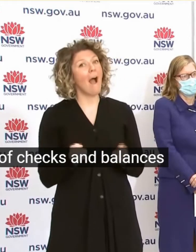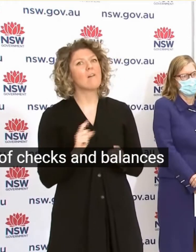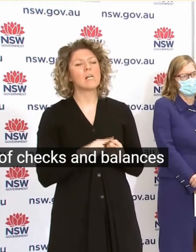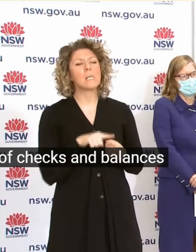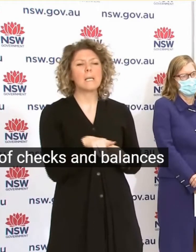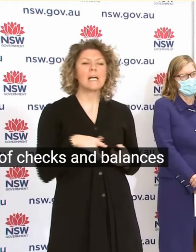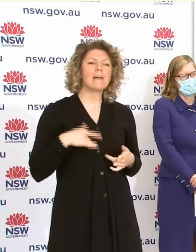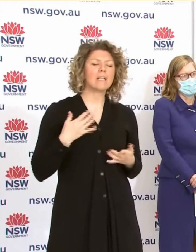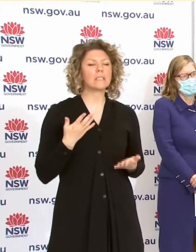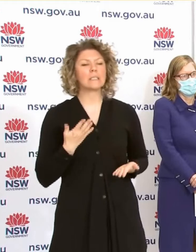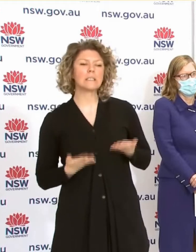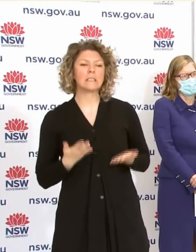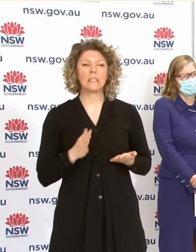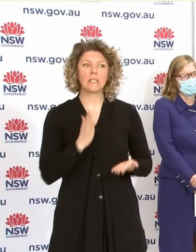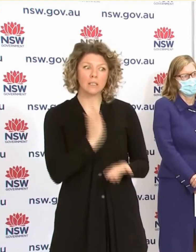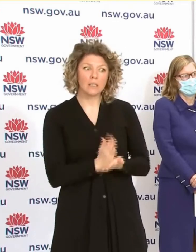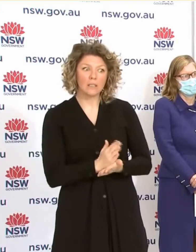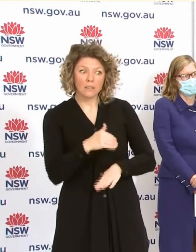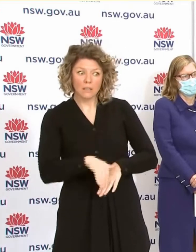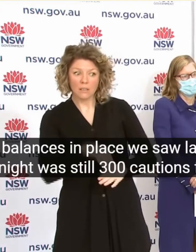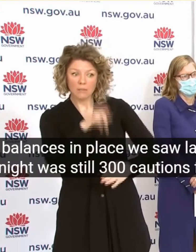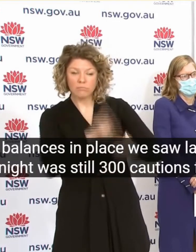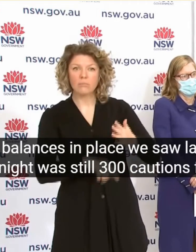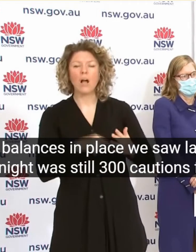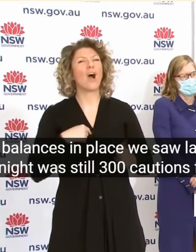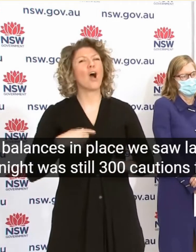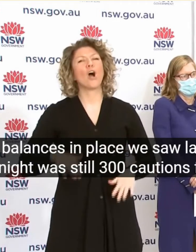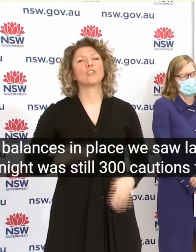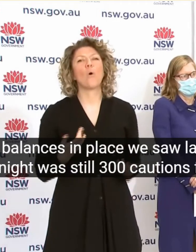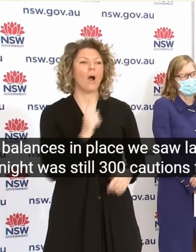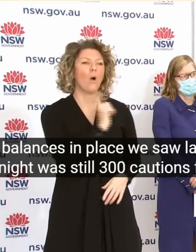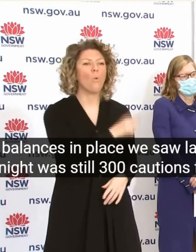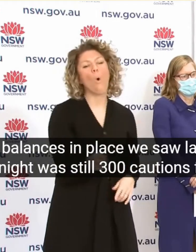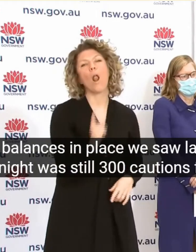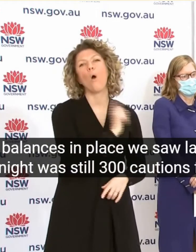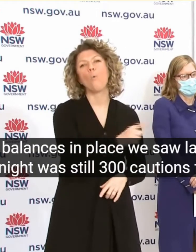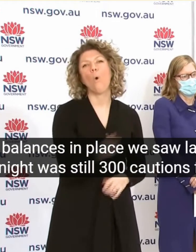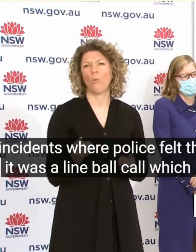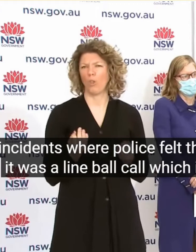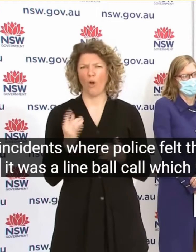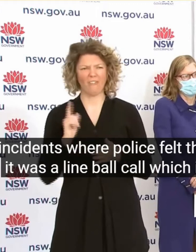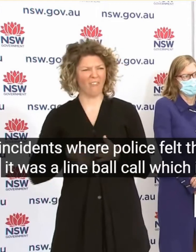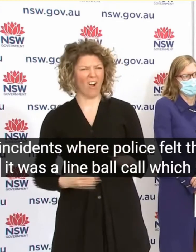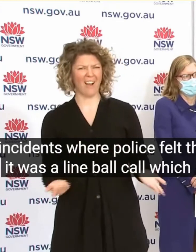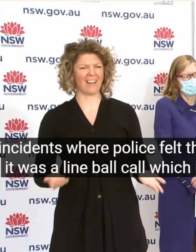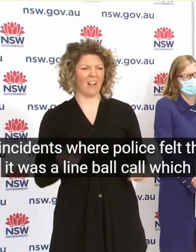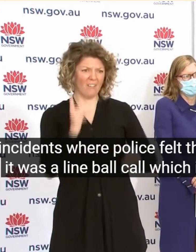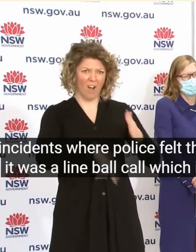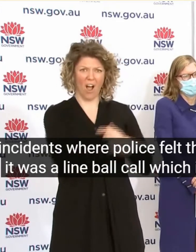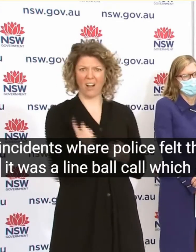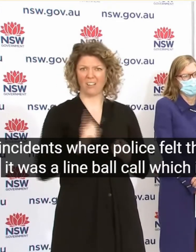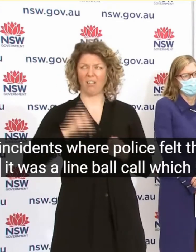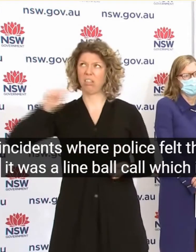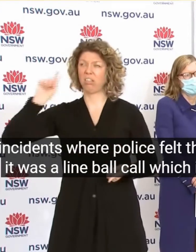Felt It Was A Lionball Call Which Is Great But What I Am Sick Of Seeing Is More Cautions In Action Taken When We Not Getting Compliance Across The